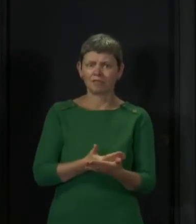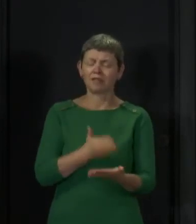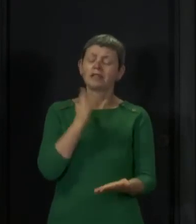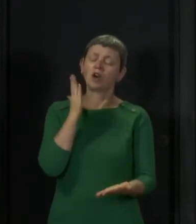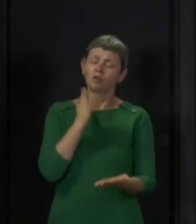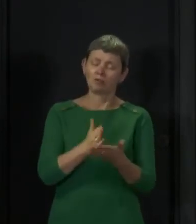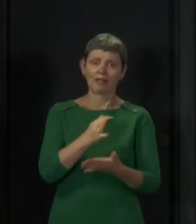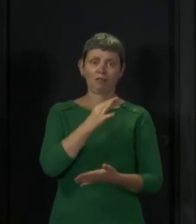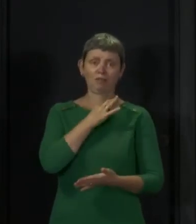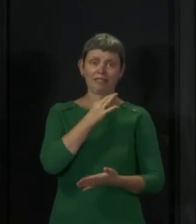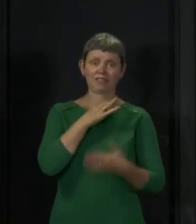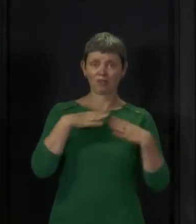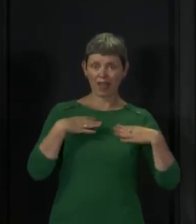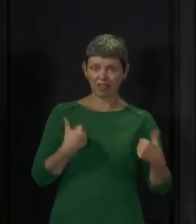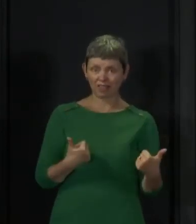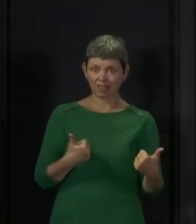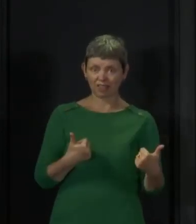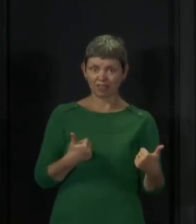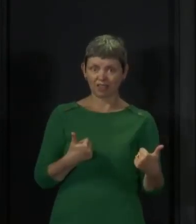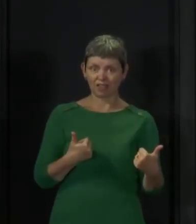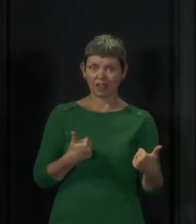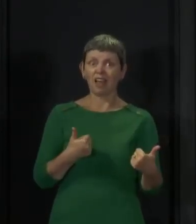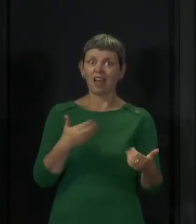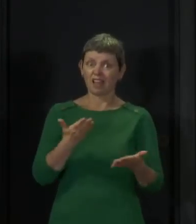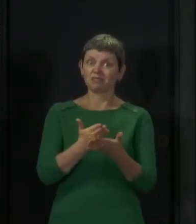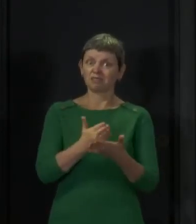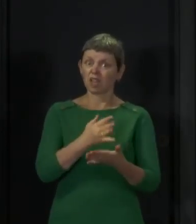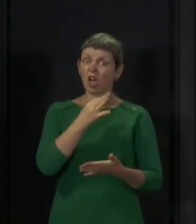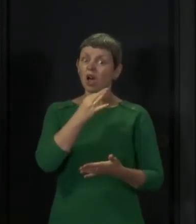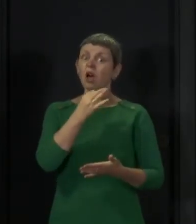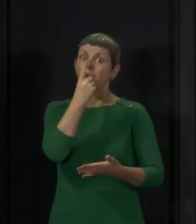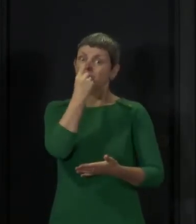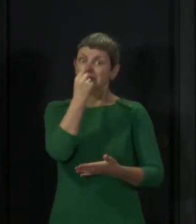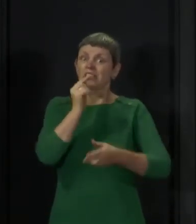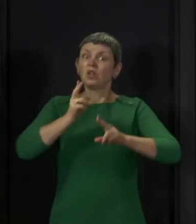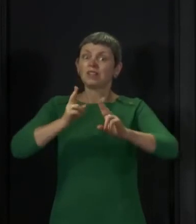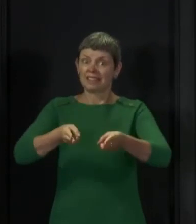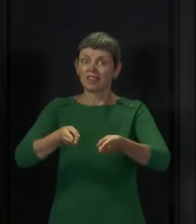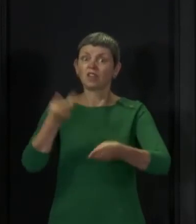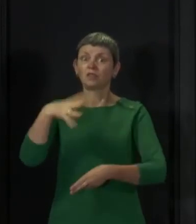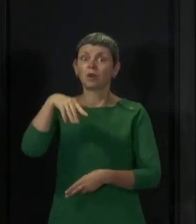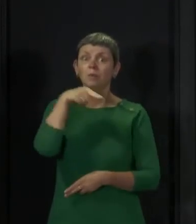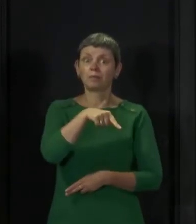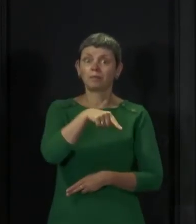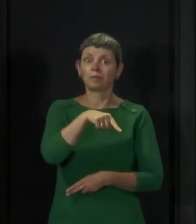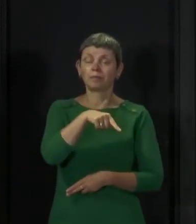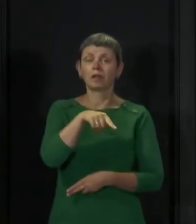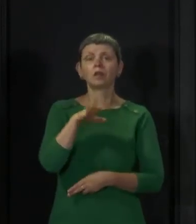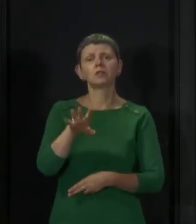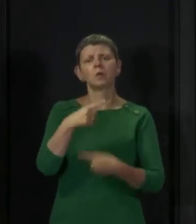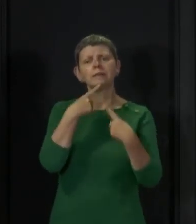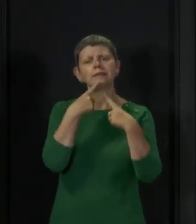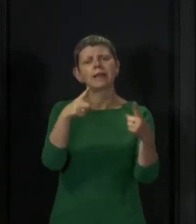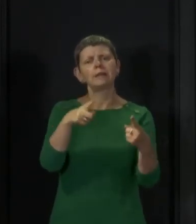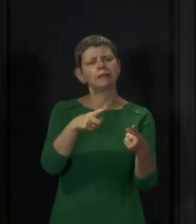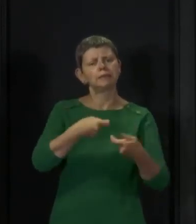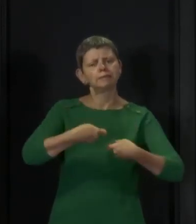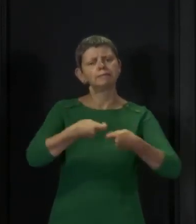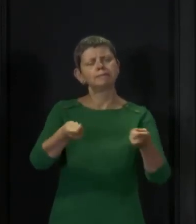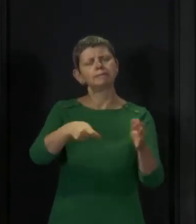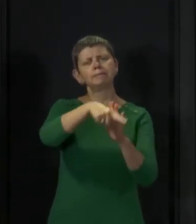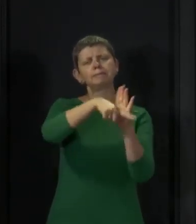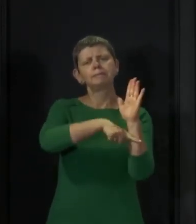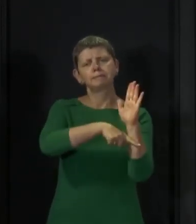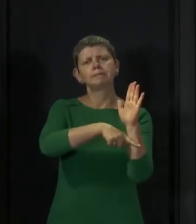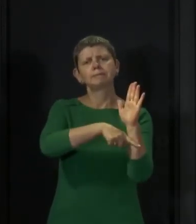to health and it poses a real risk to life. So I would encourage you to read the statement that was issued yesterday by